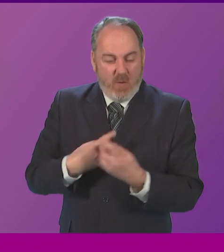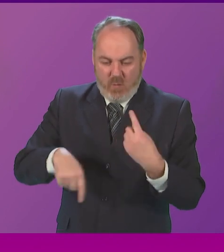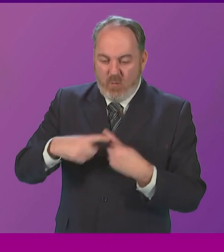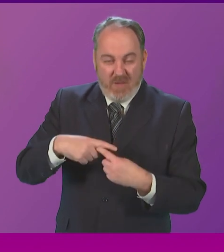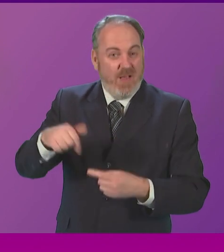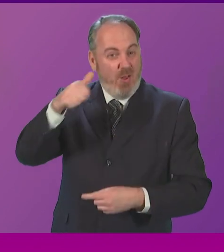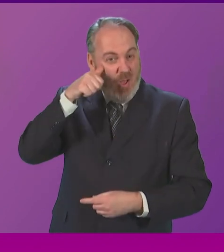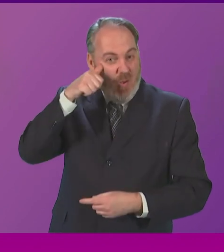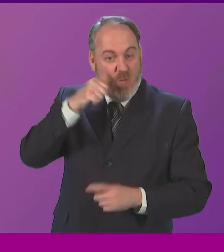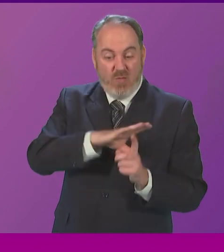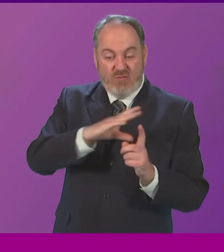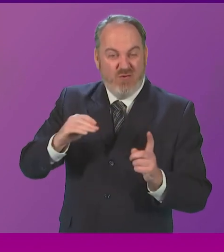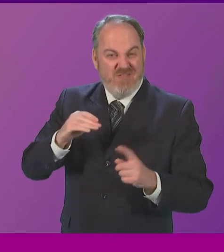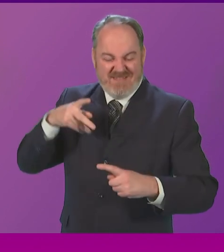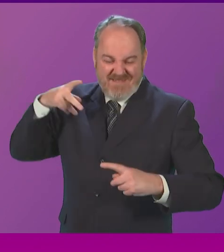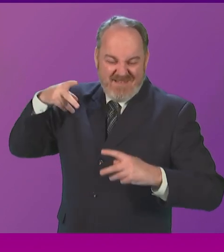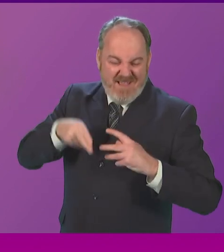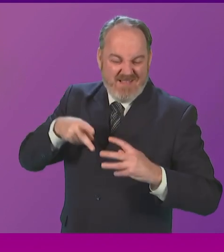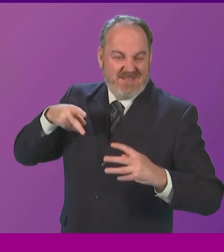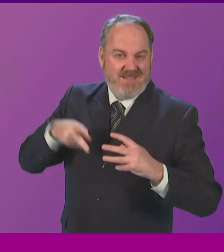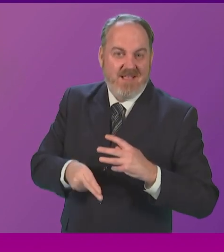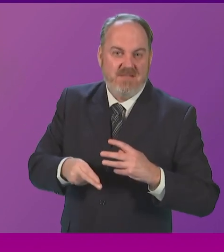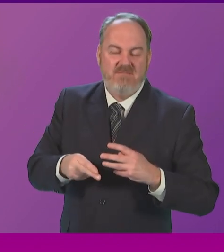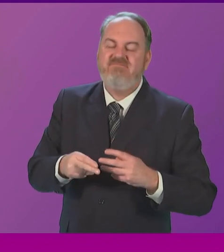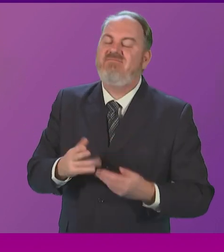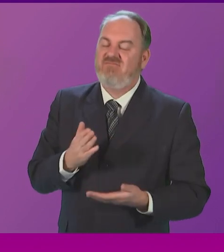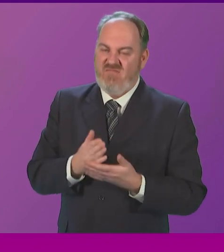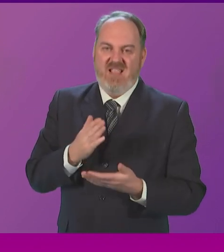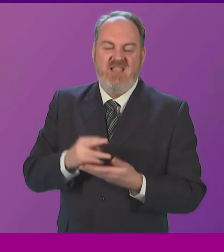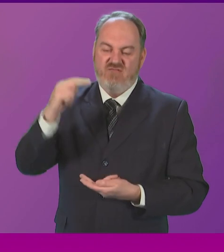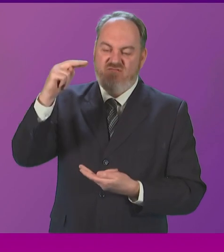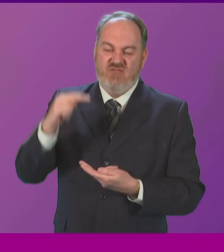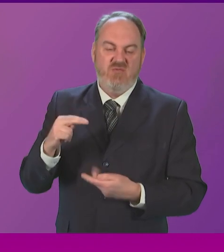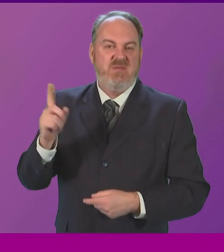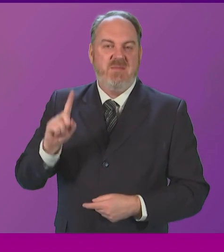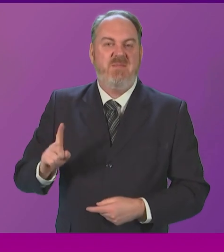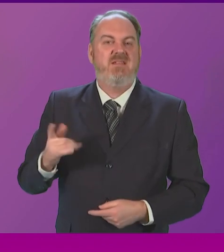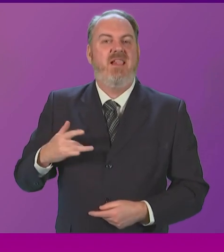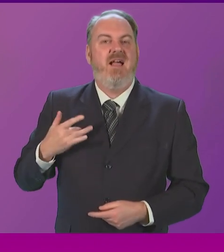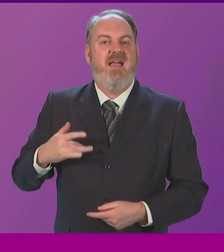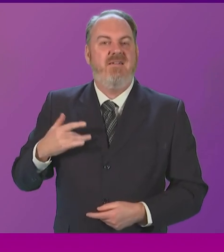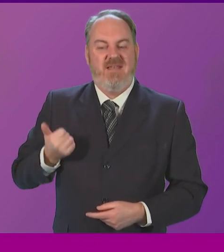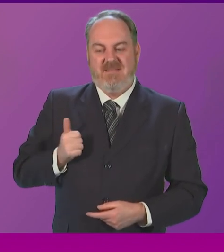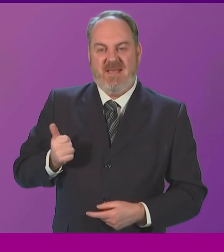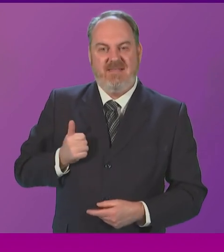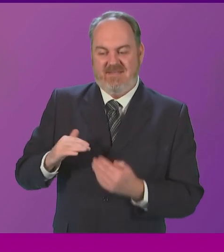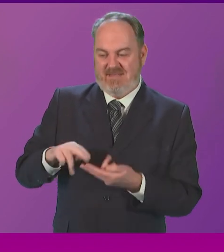austerity politics, has been life-shortening for people in Scotland and continues to be so.